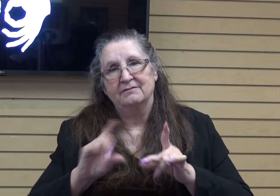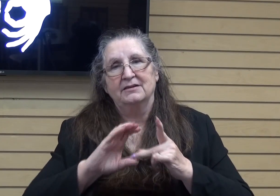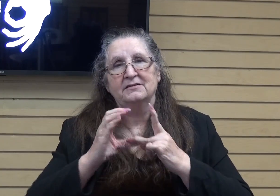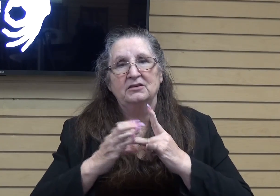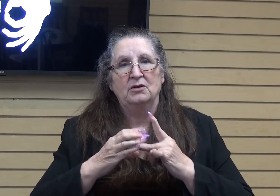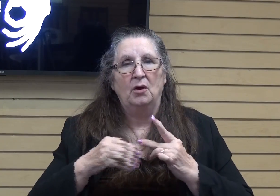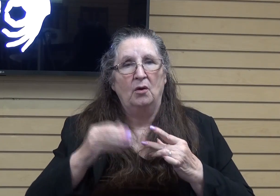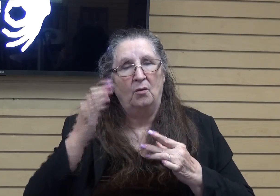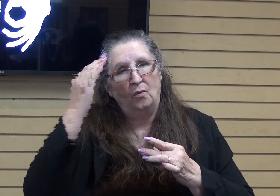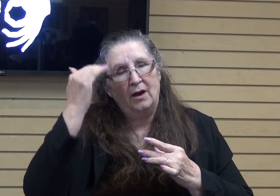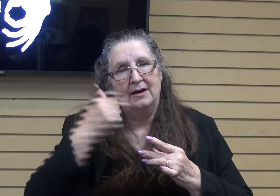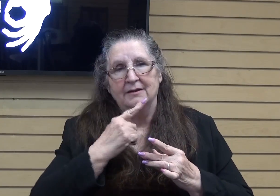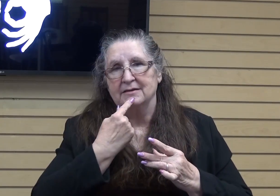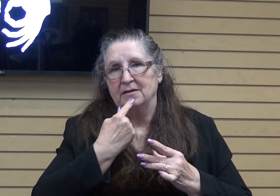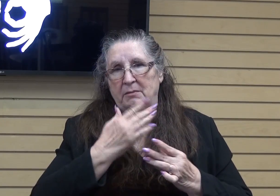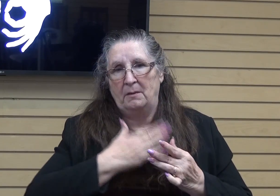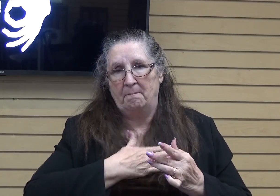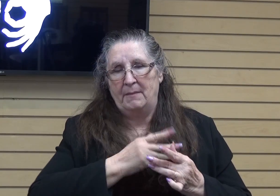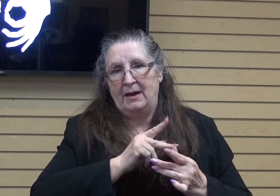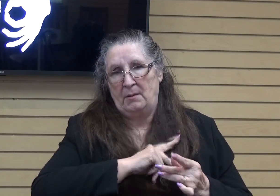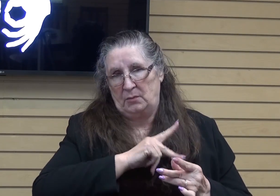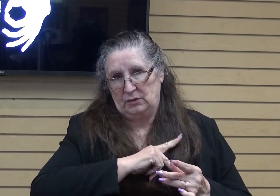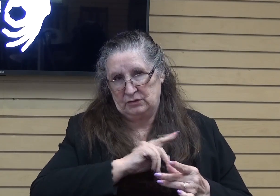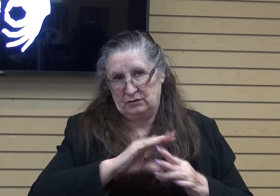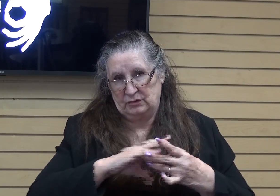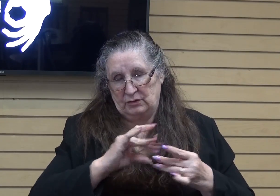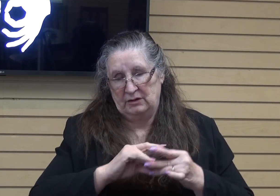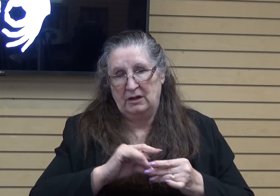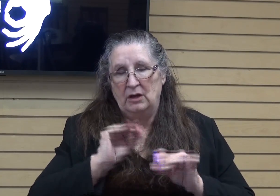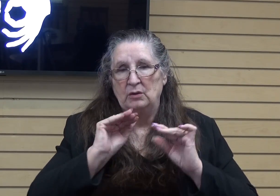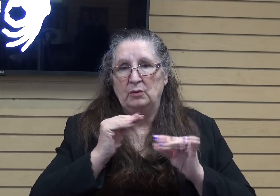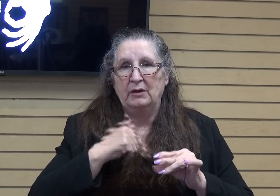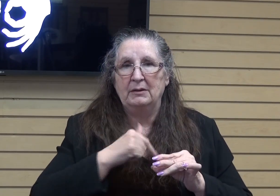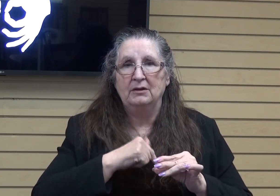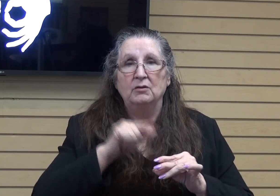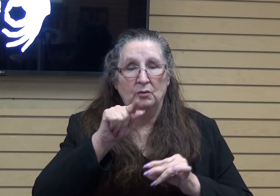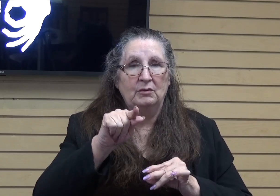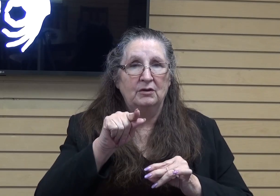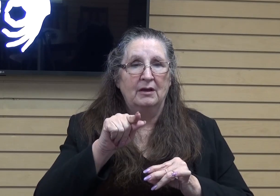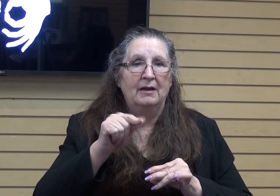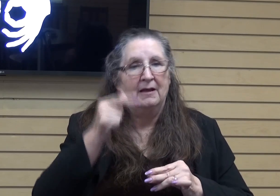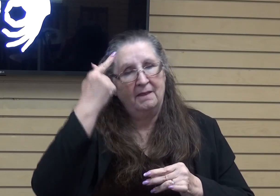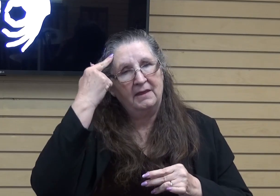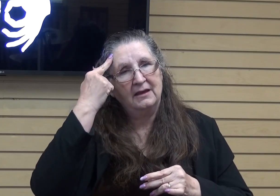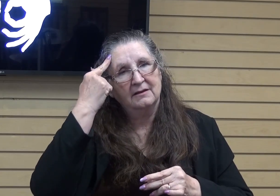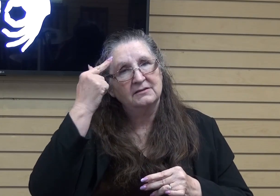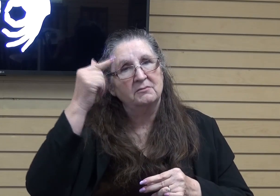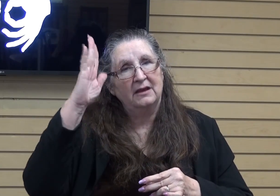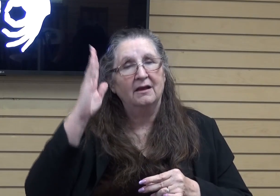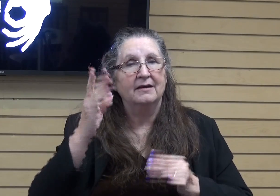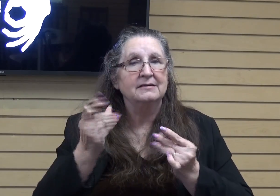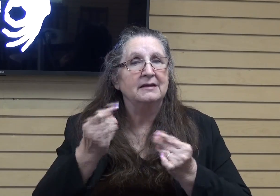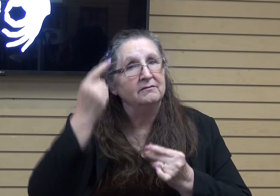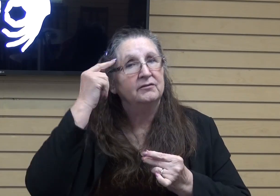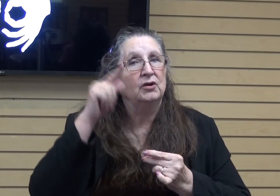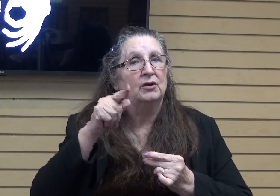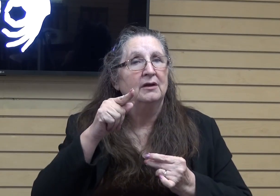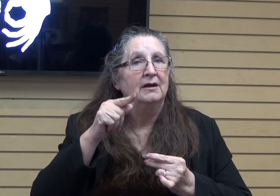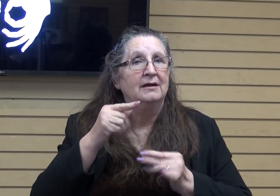I bring up my own personal stories is to remind us, to remind you, think of something that God's done. Some things are so far back